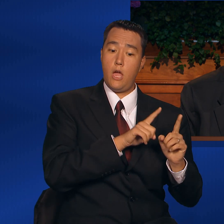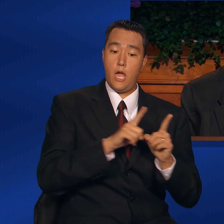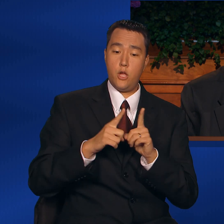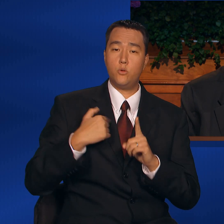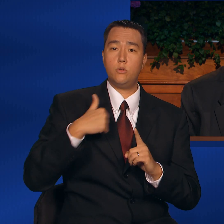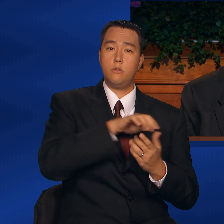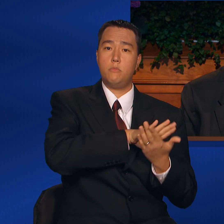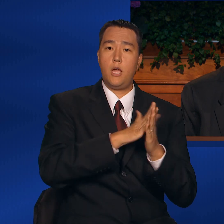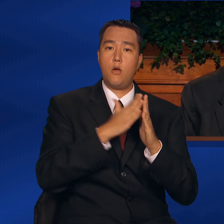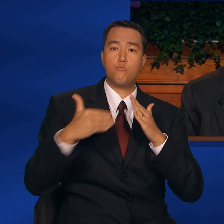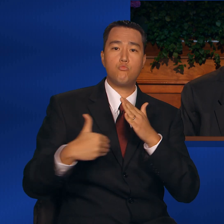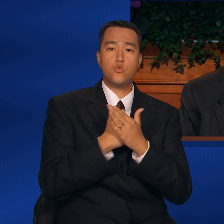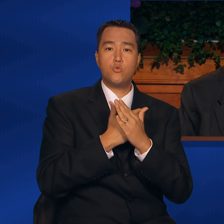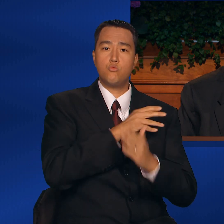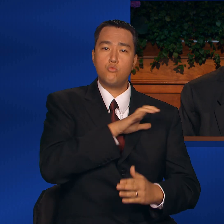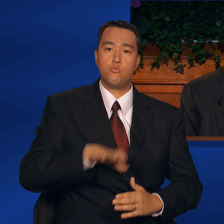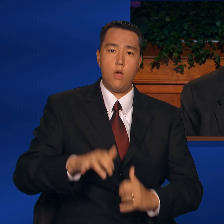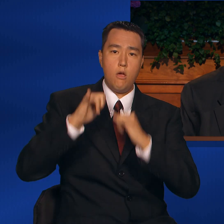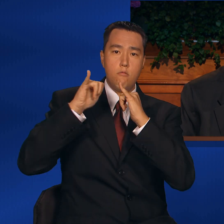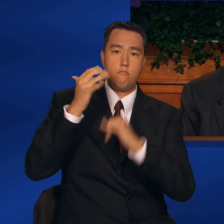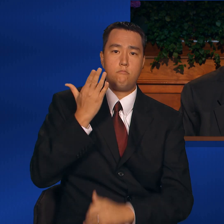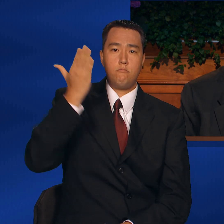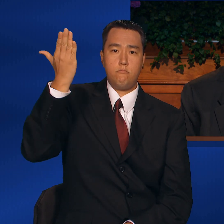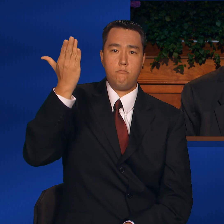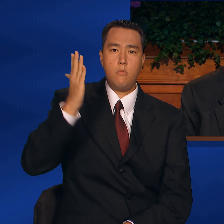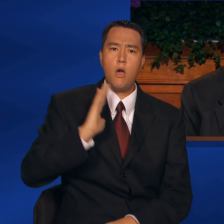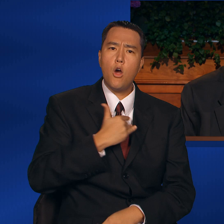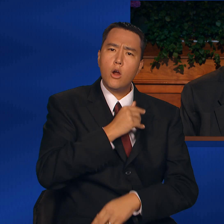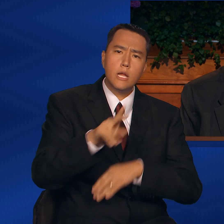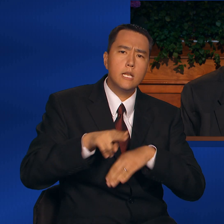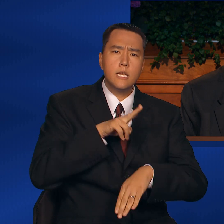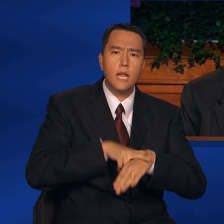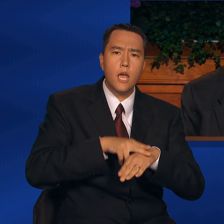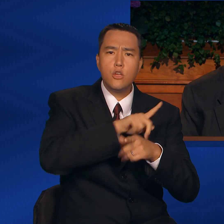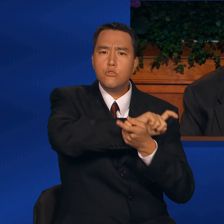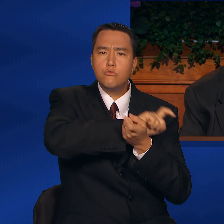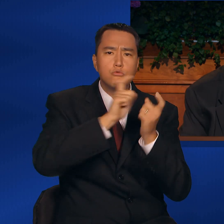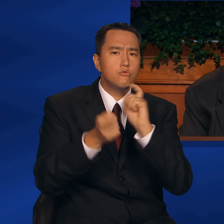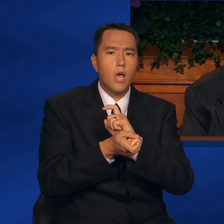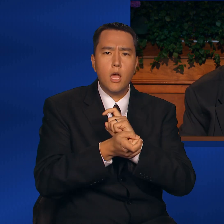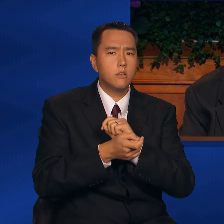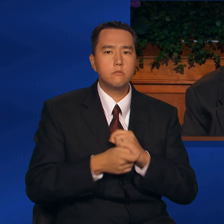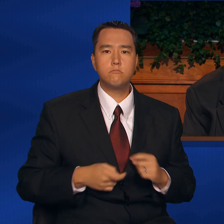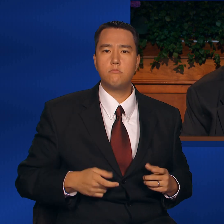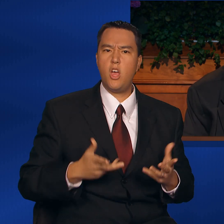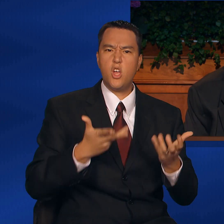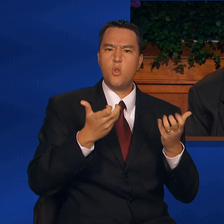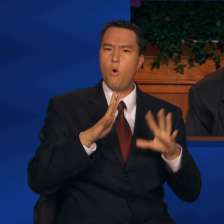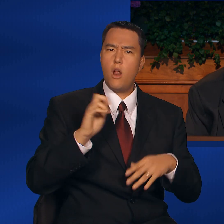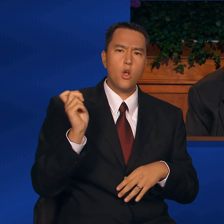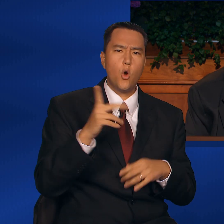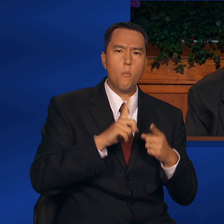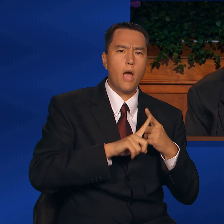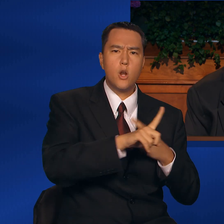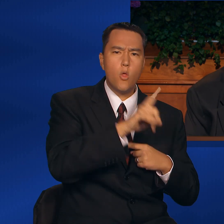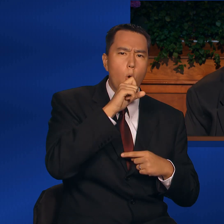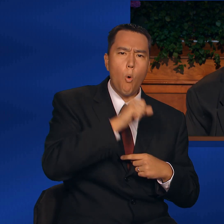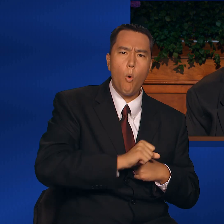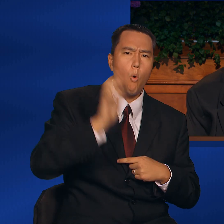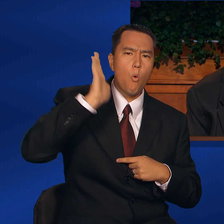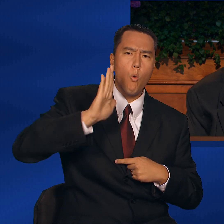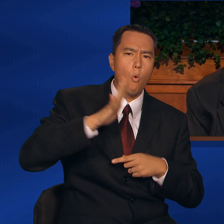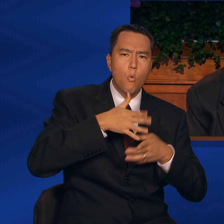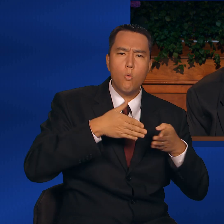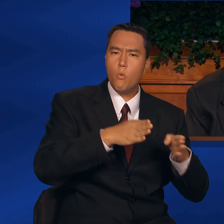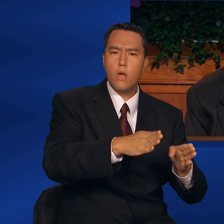in Christ, our very natures change, and we no longer want to go back to our old ways.